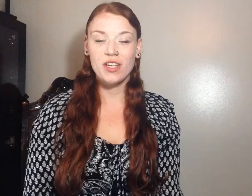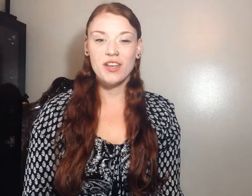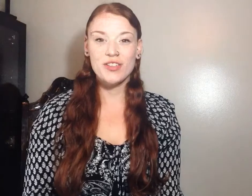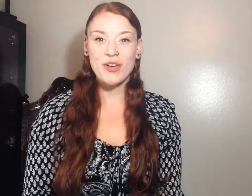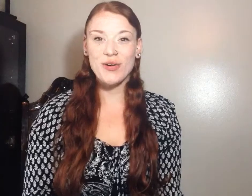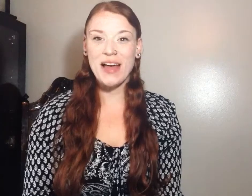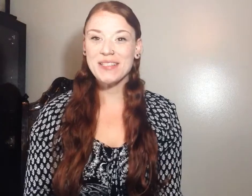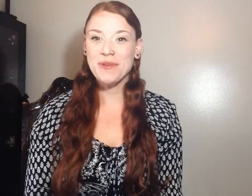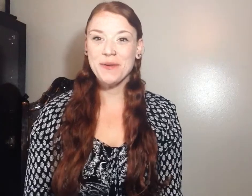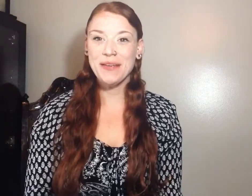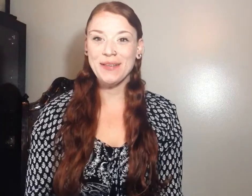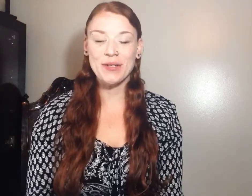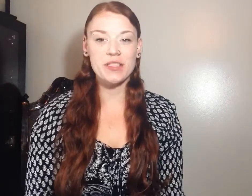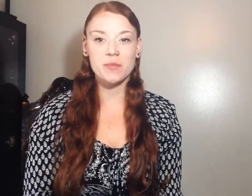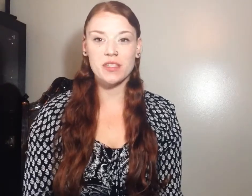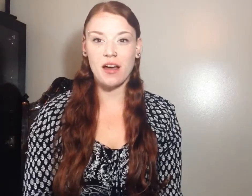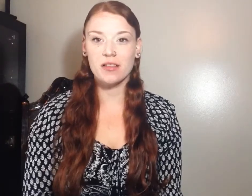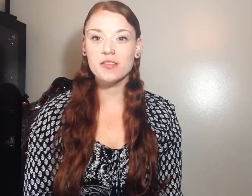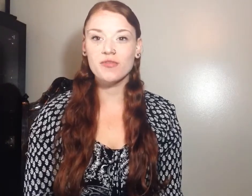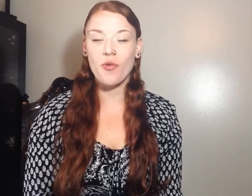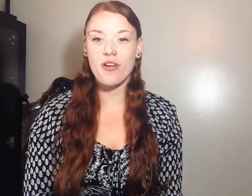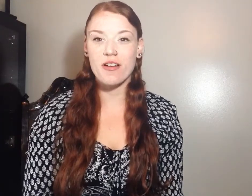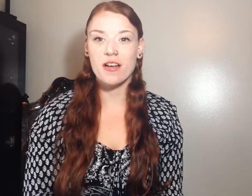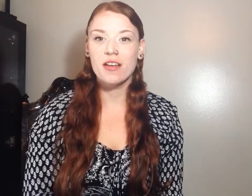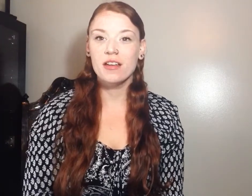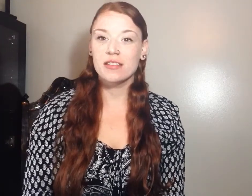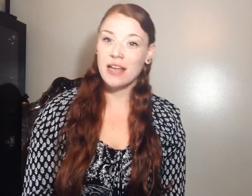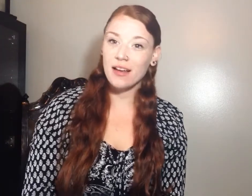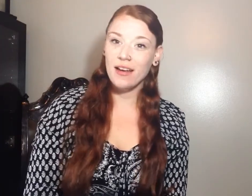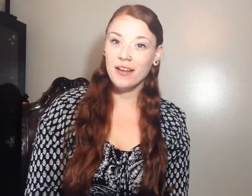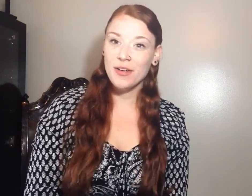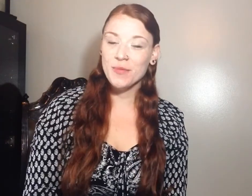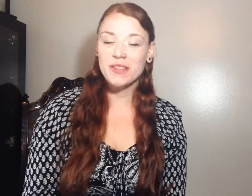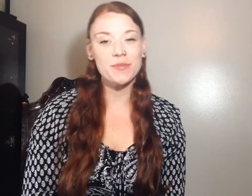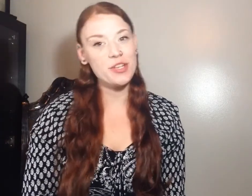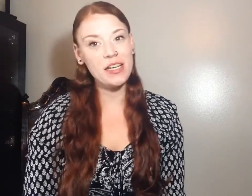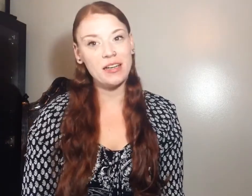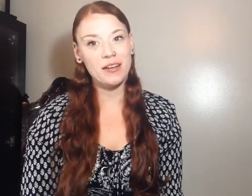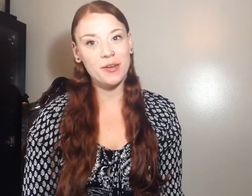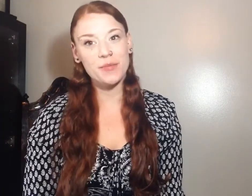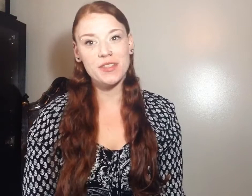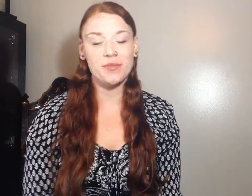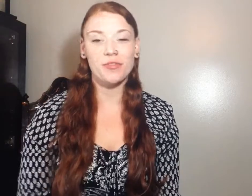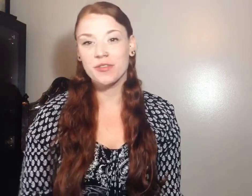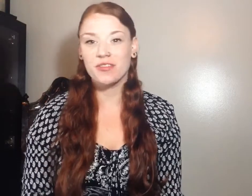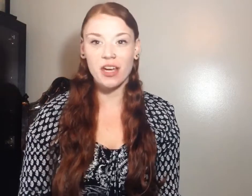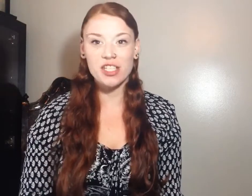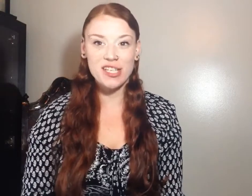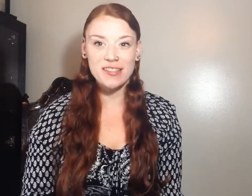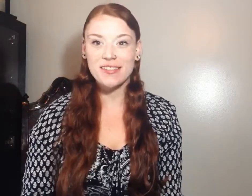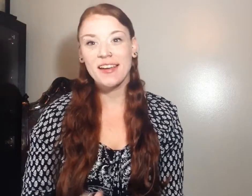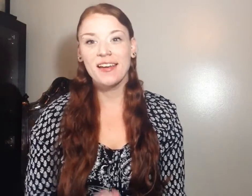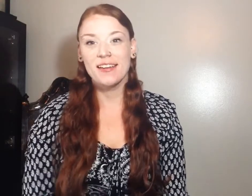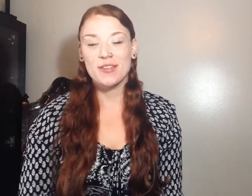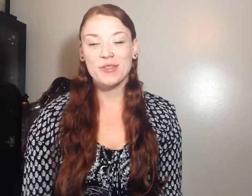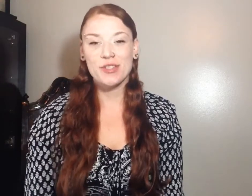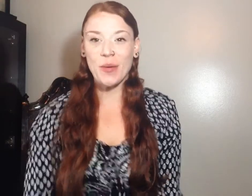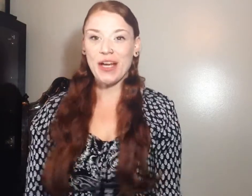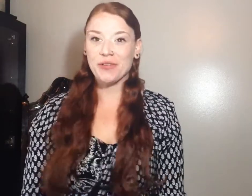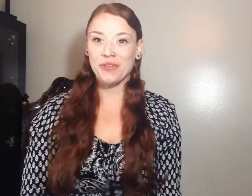So last week we learned some signs for snack items, some drink items, some fruits and veggies. So we'll just go ahead and review